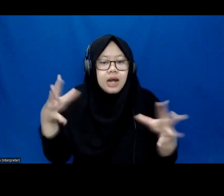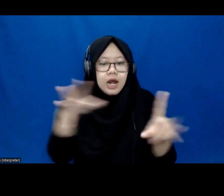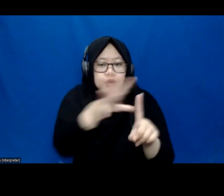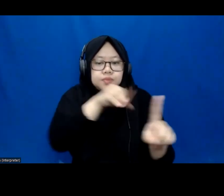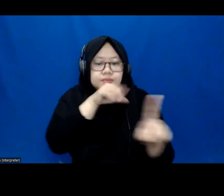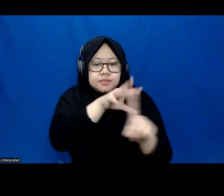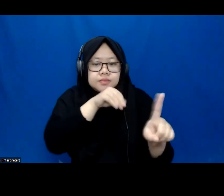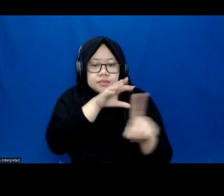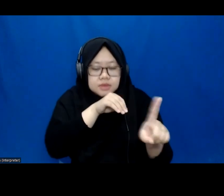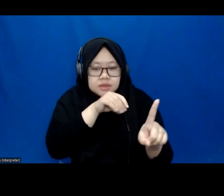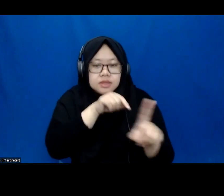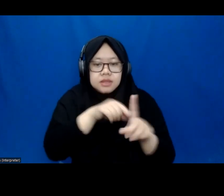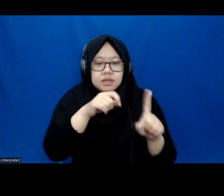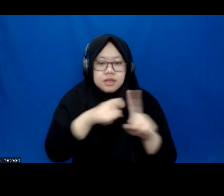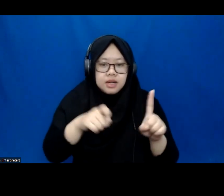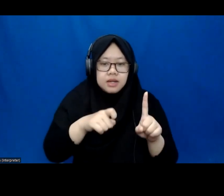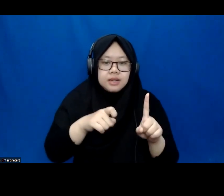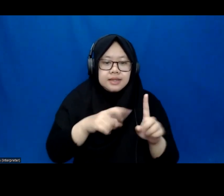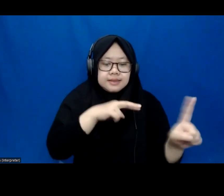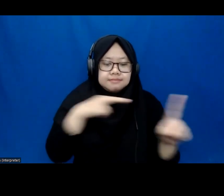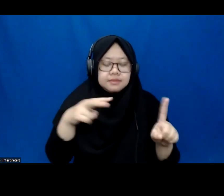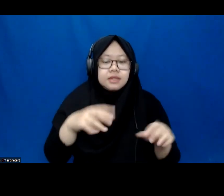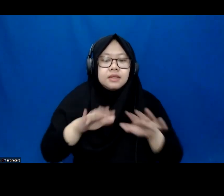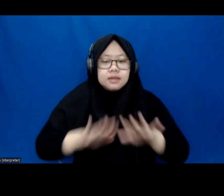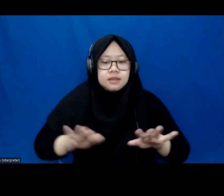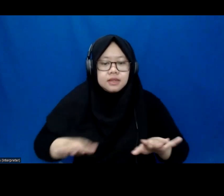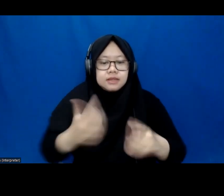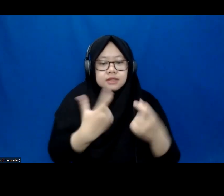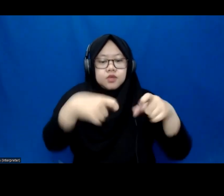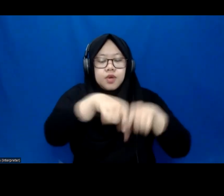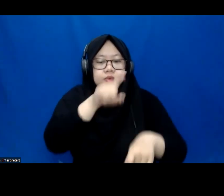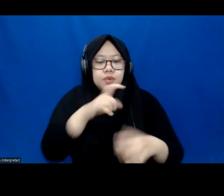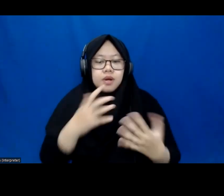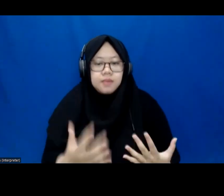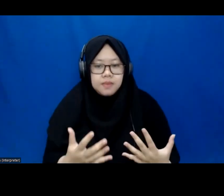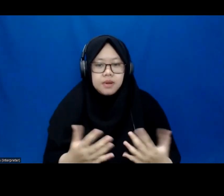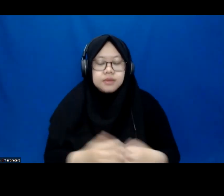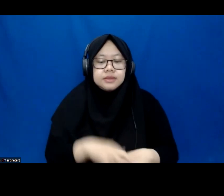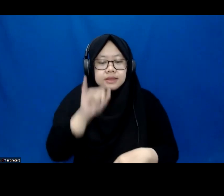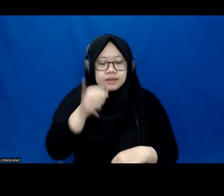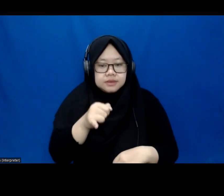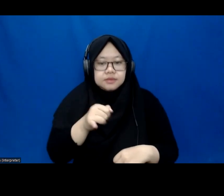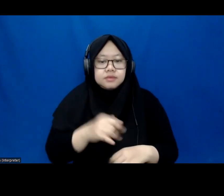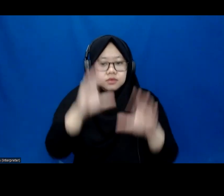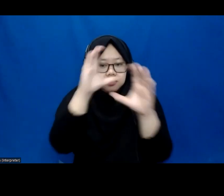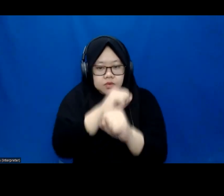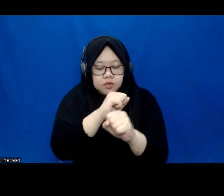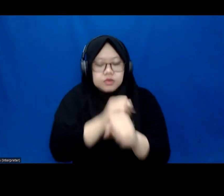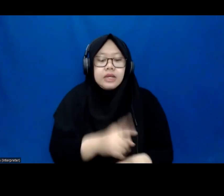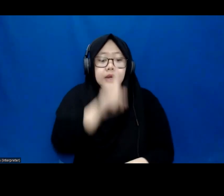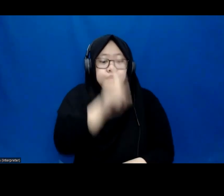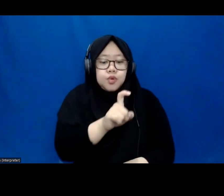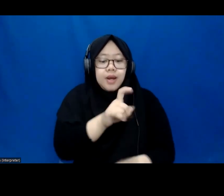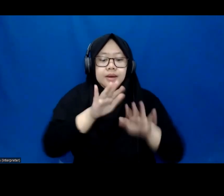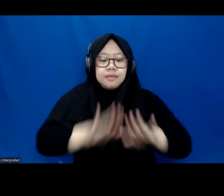teaching that puts the students' needs, their learning at the center, focusing on the needs of each student's